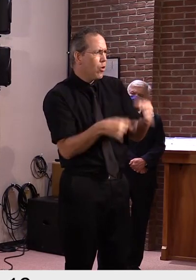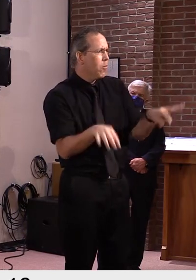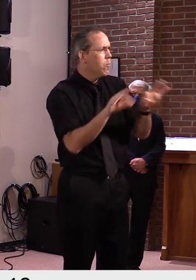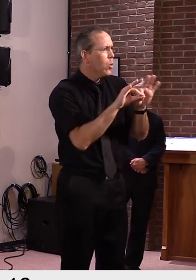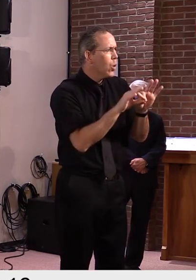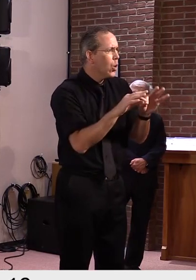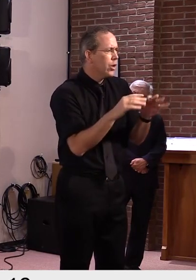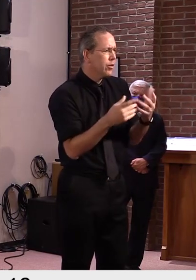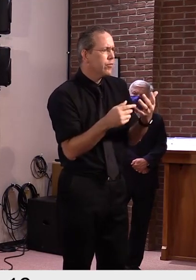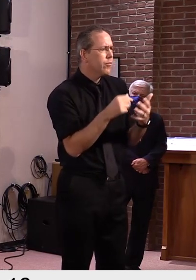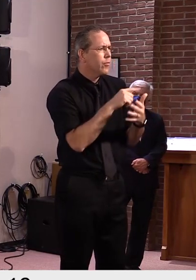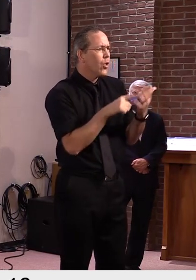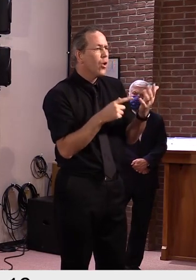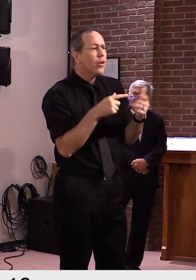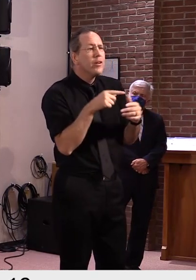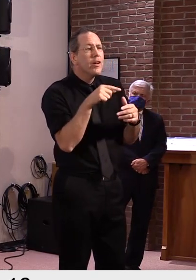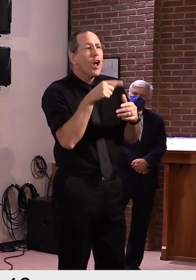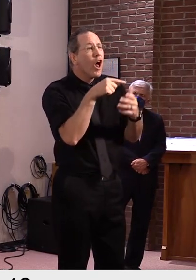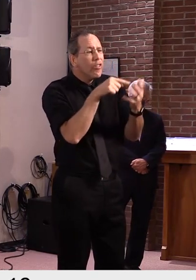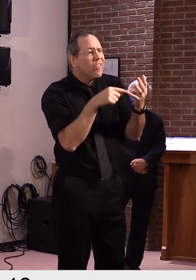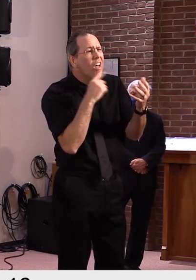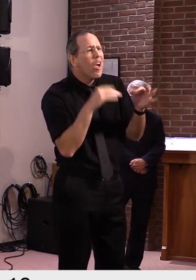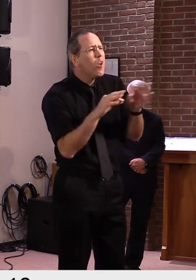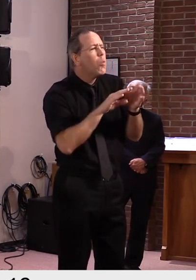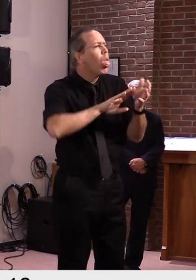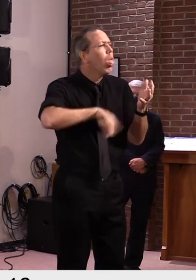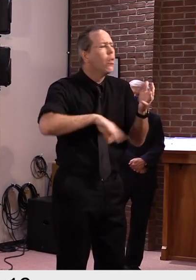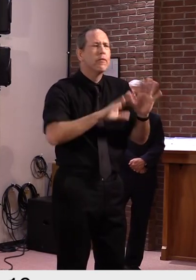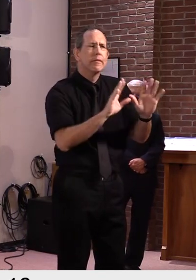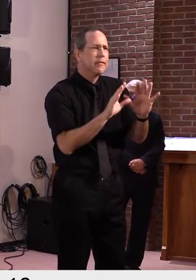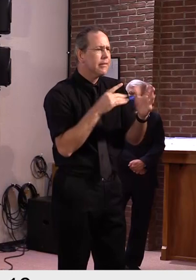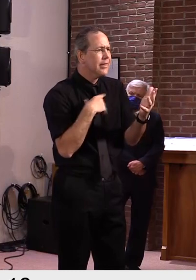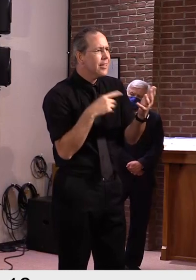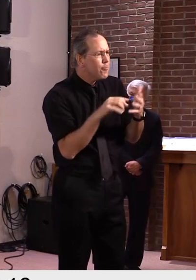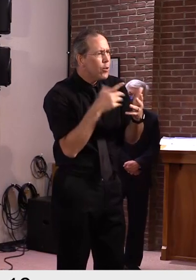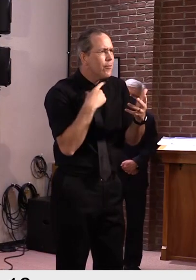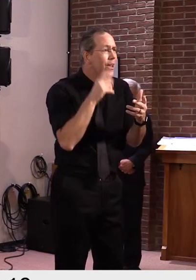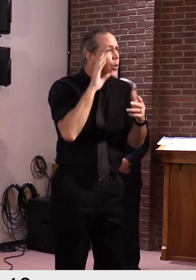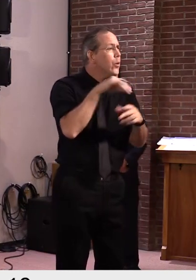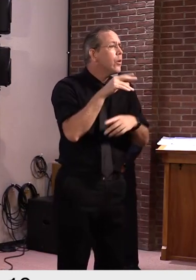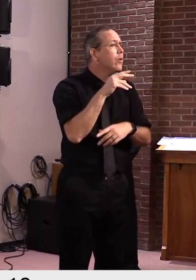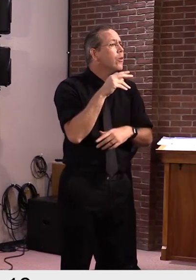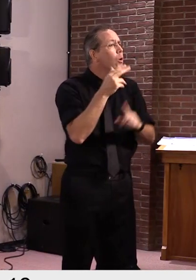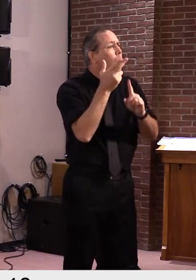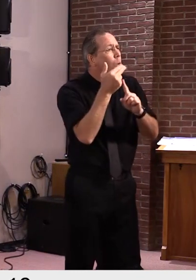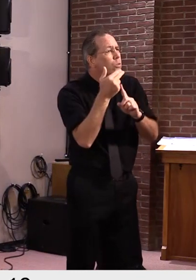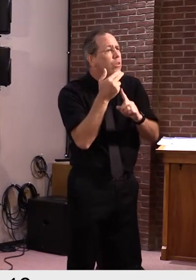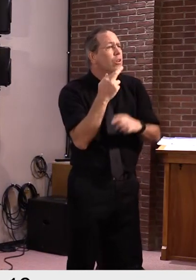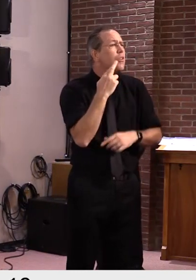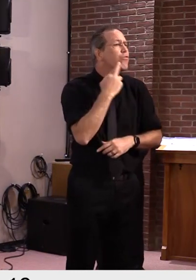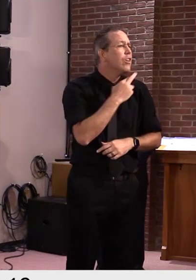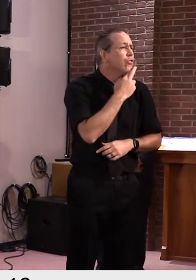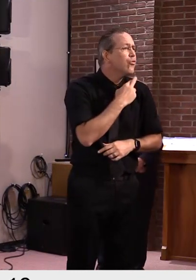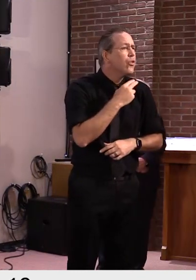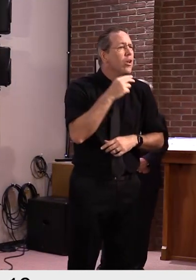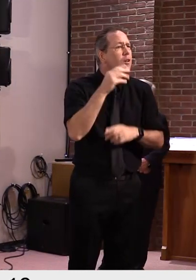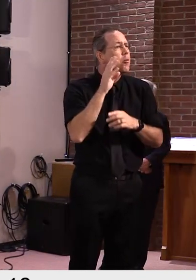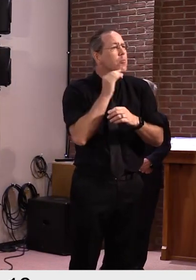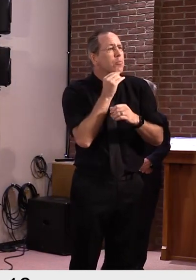ask other sectors like lodging and hospitality to make enormous sacrifices.